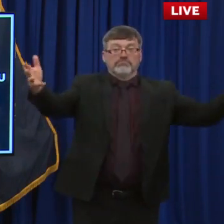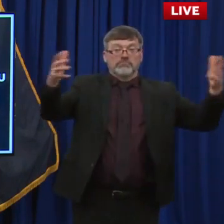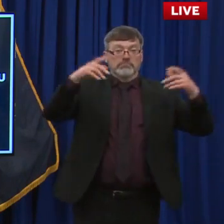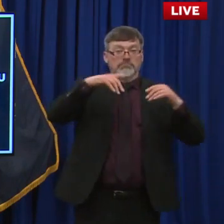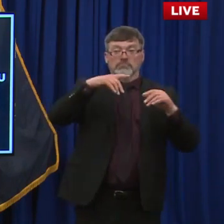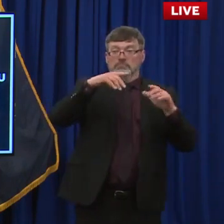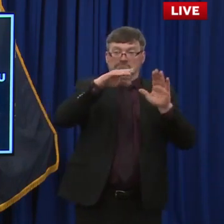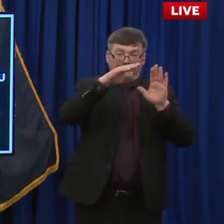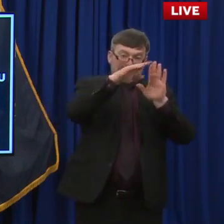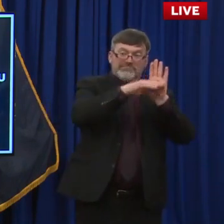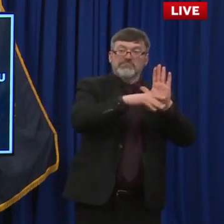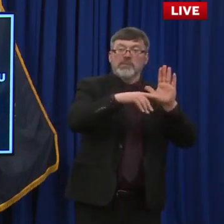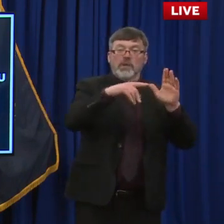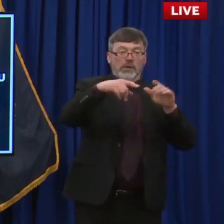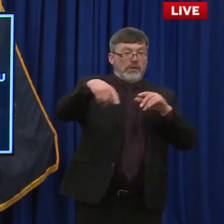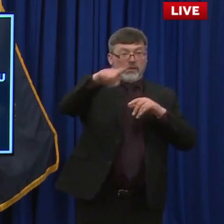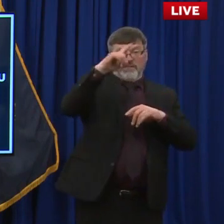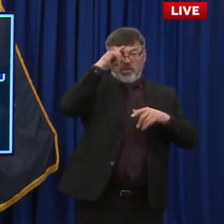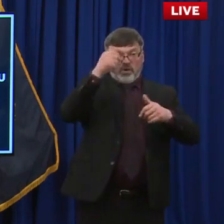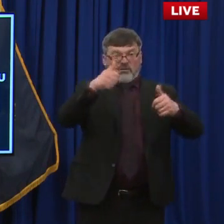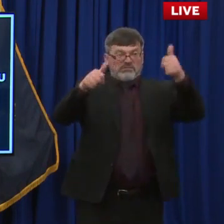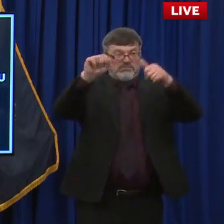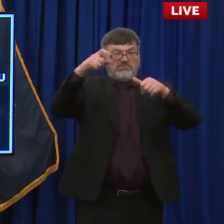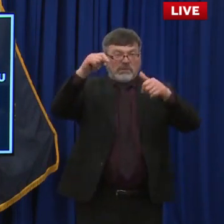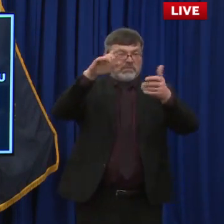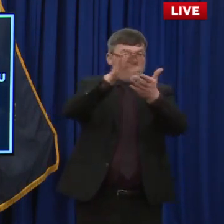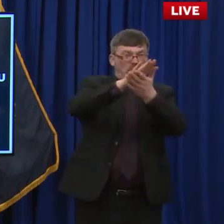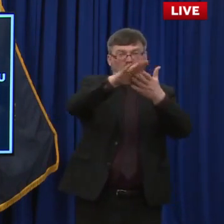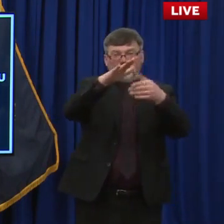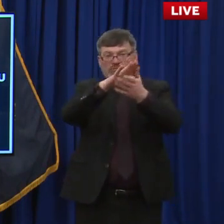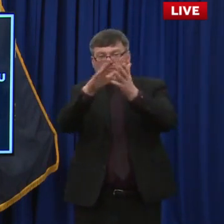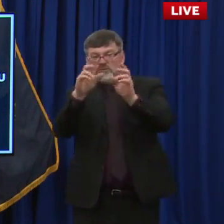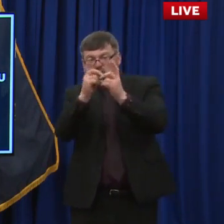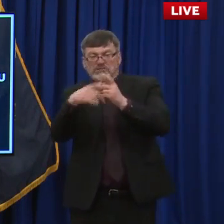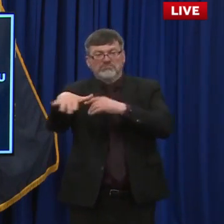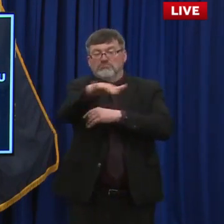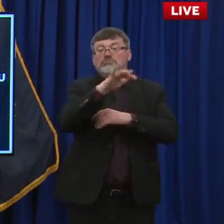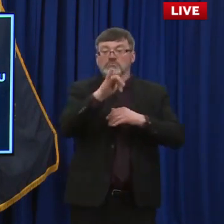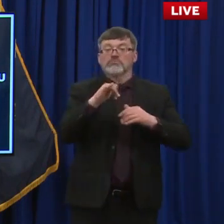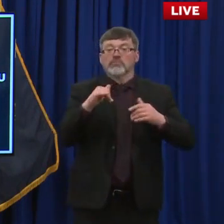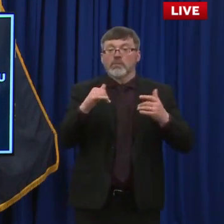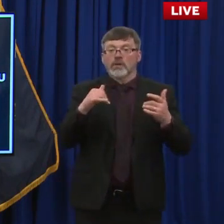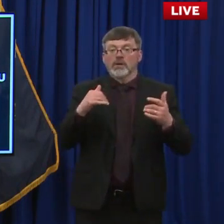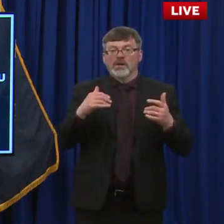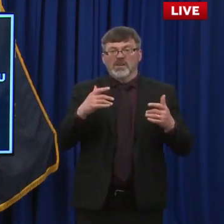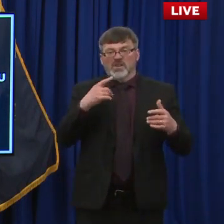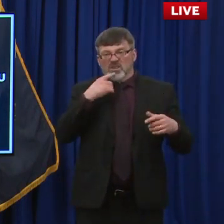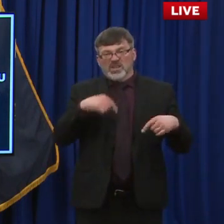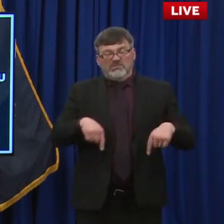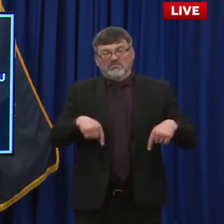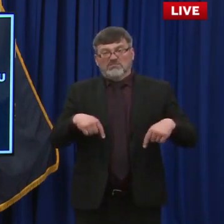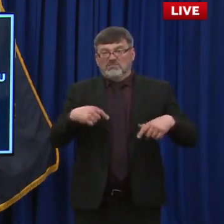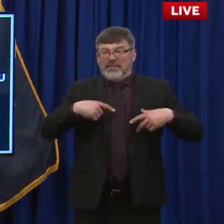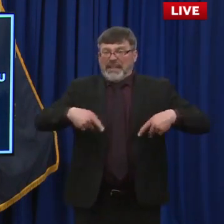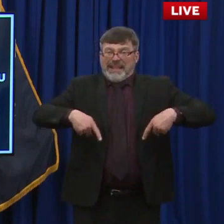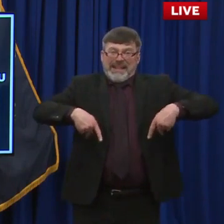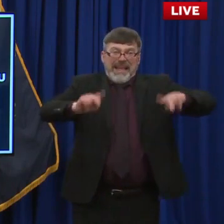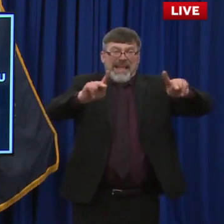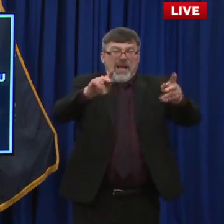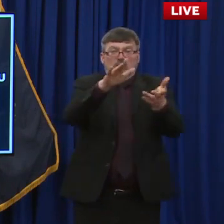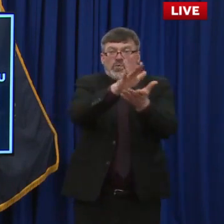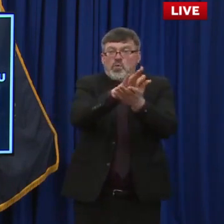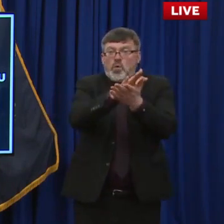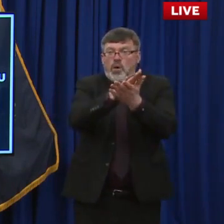by the Department of Education. Uh, the state has allowed schools to, um, seat